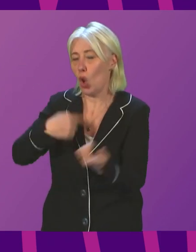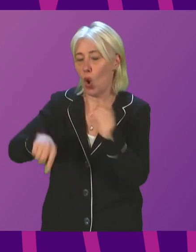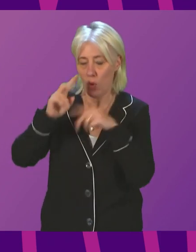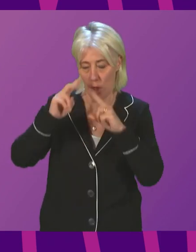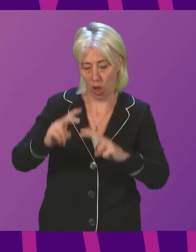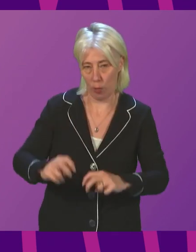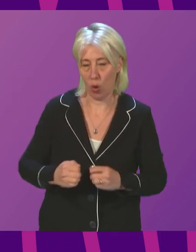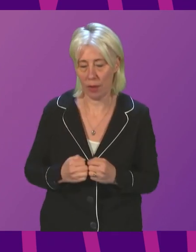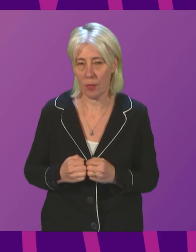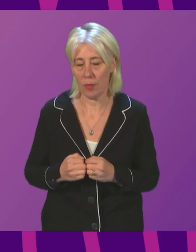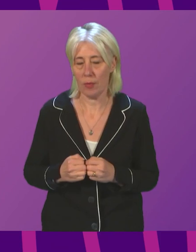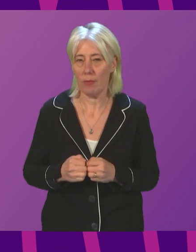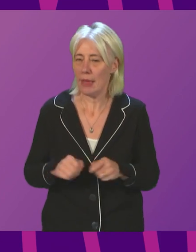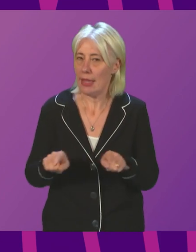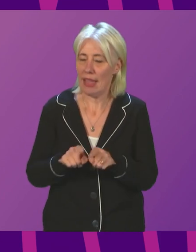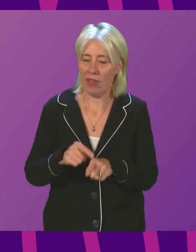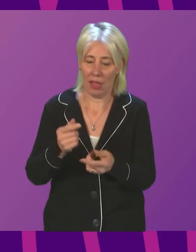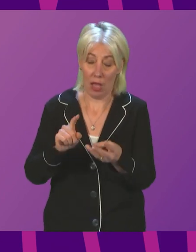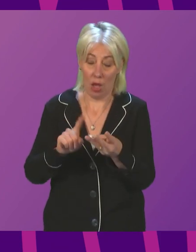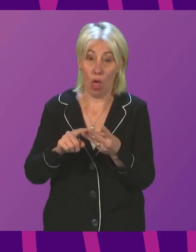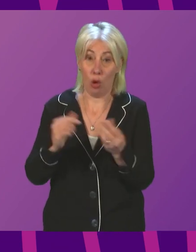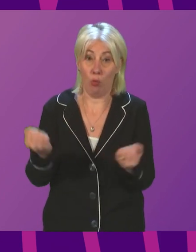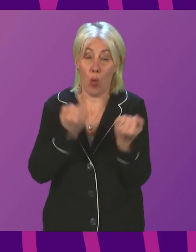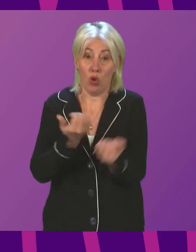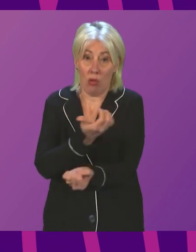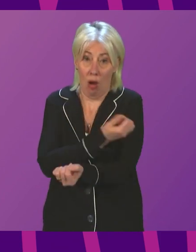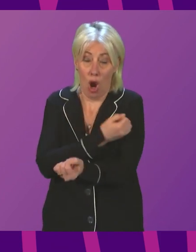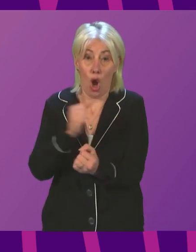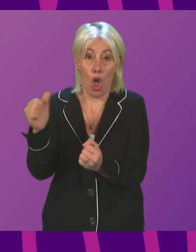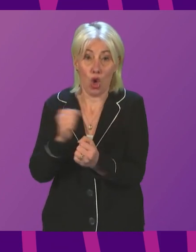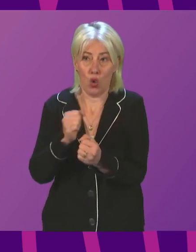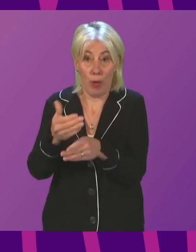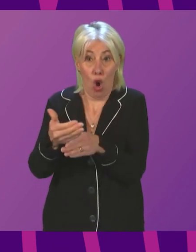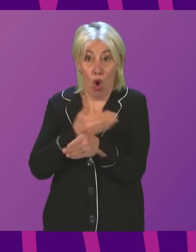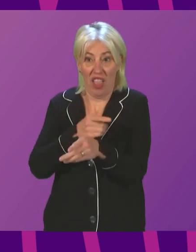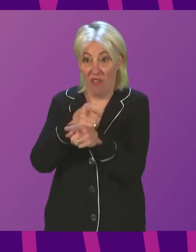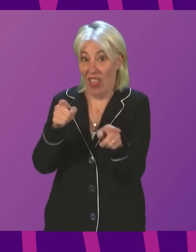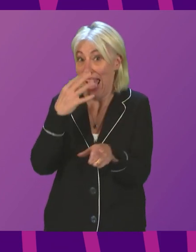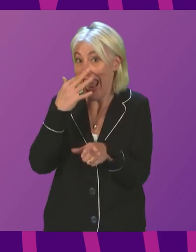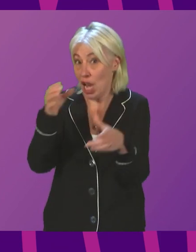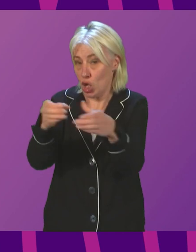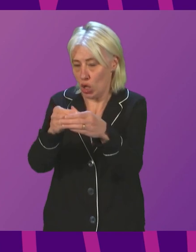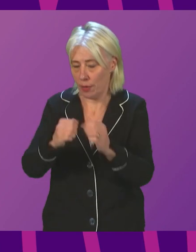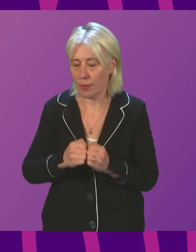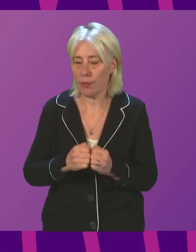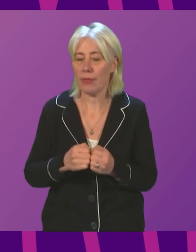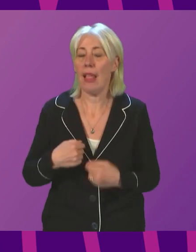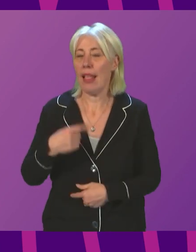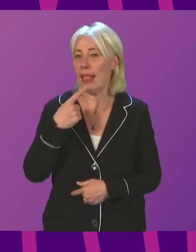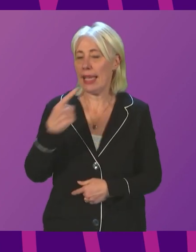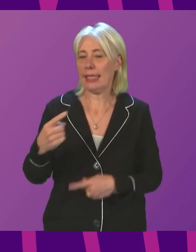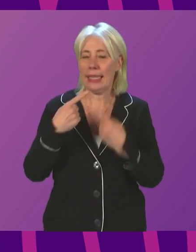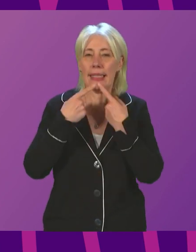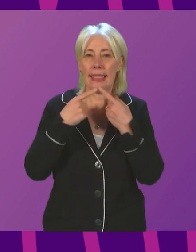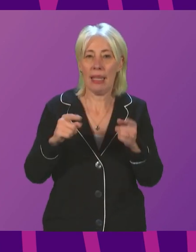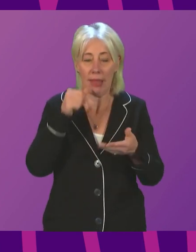that. Certainly the booster programme should be delivered at an earlier stage to that age group. We are beginning, as I said in my statement, to